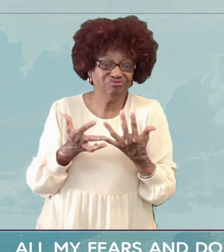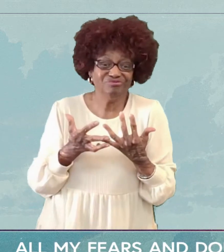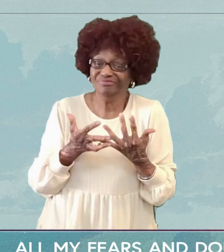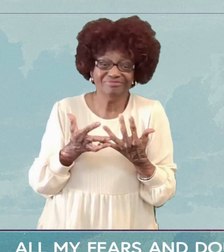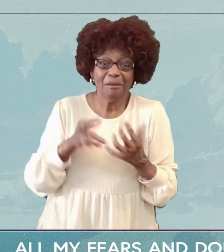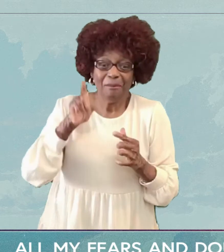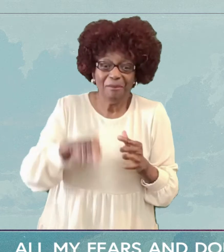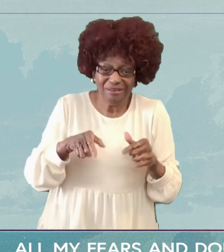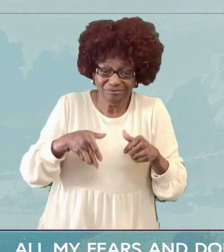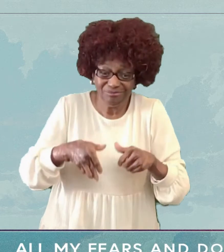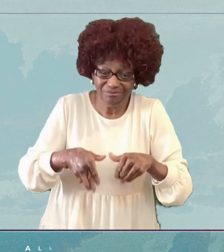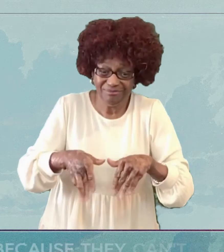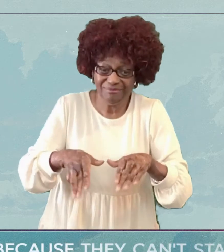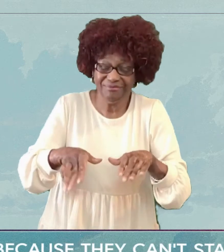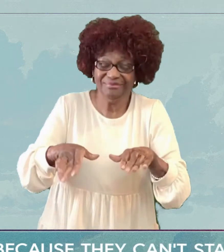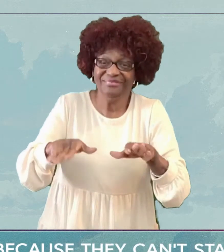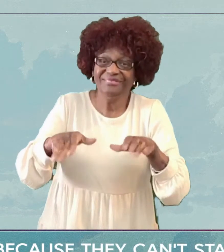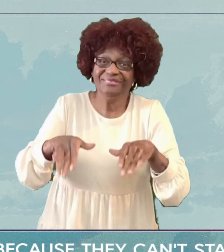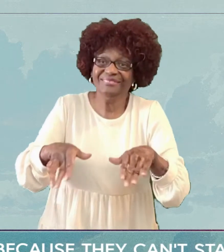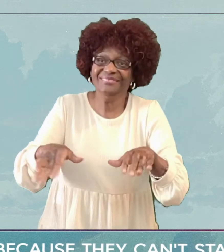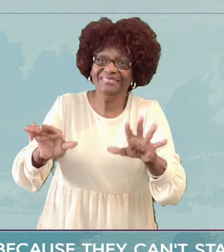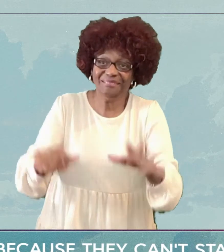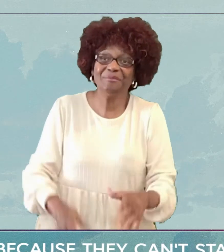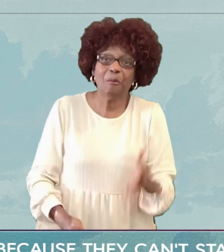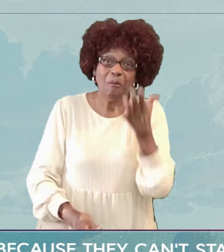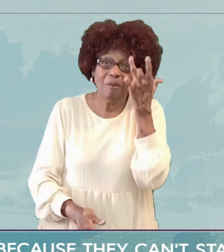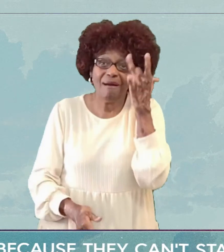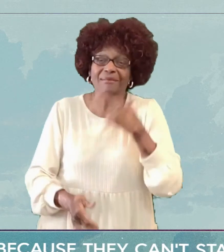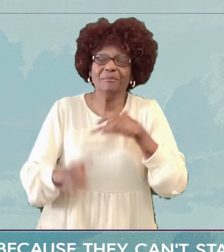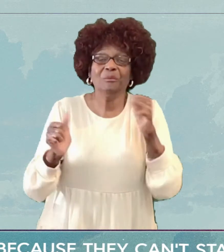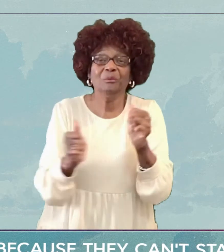can all come to They can all